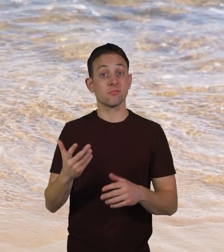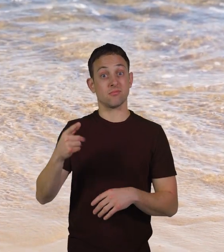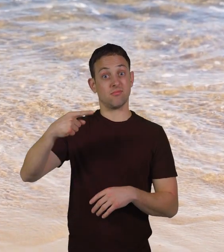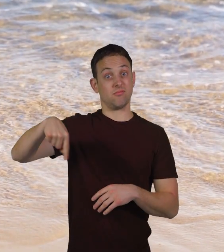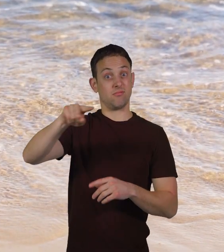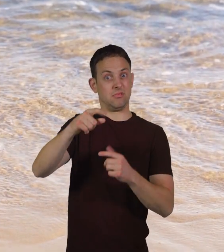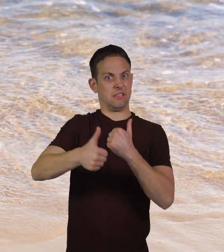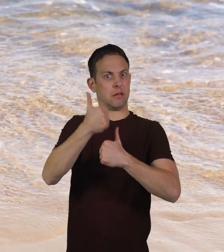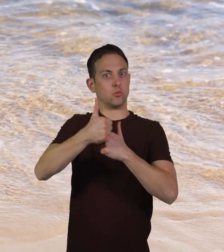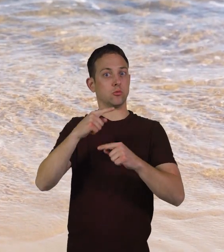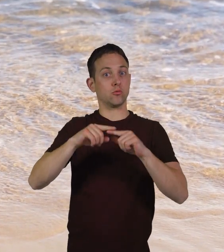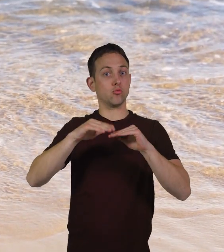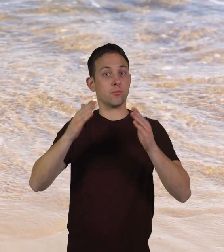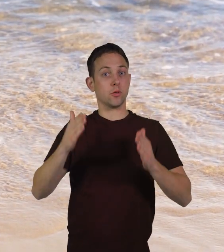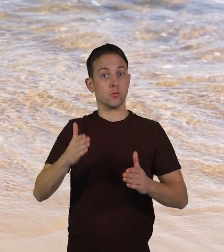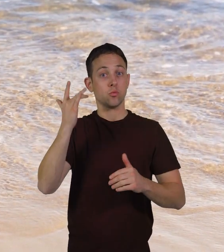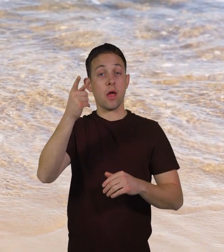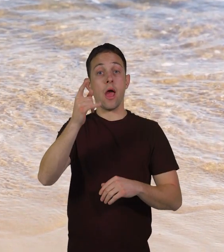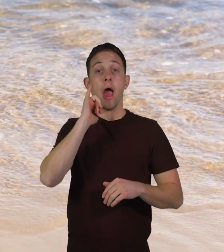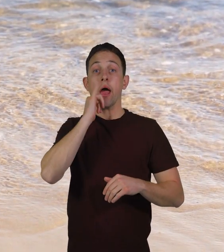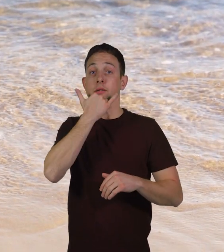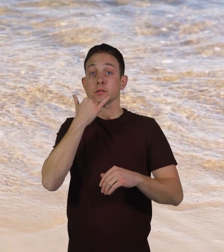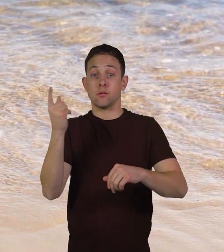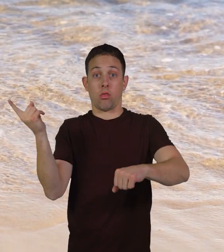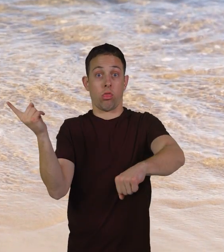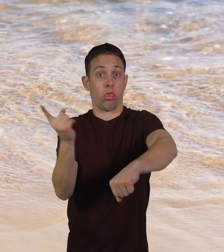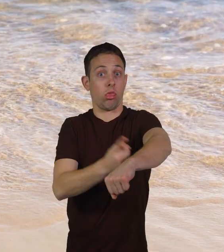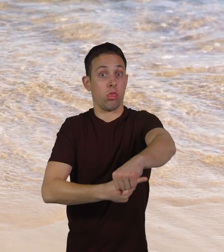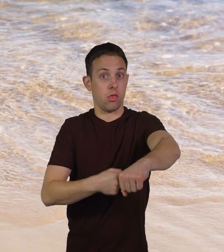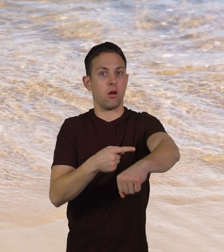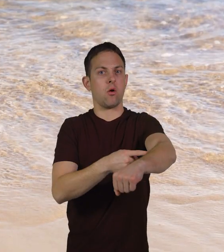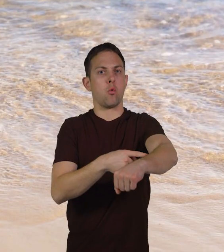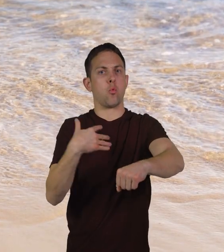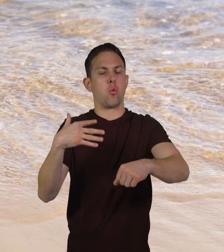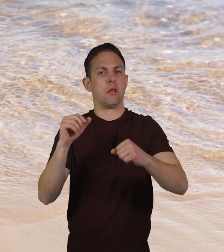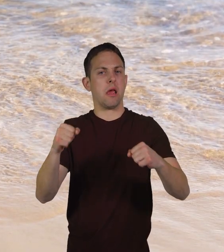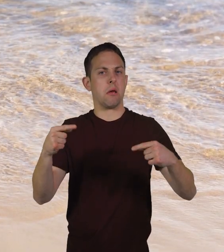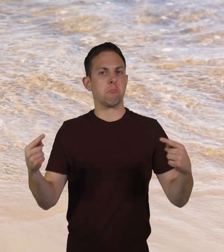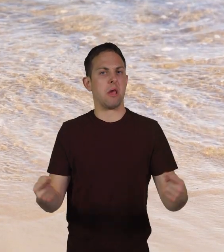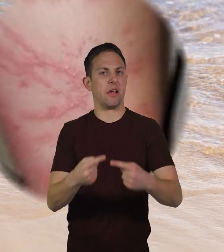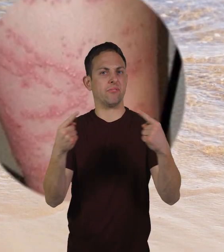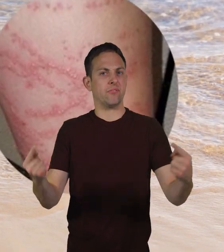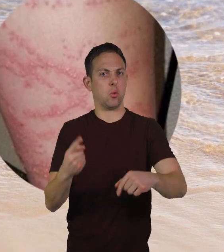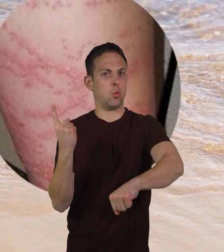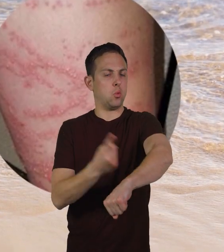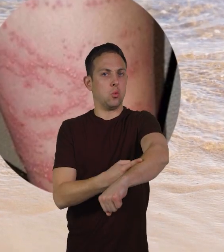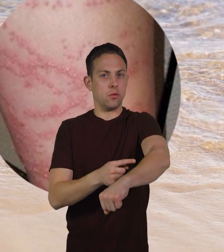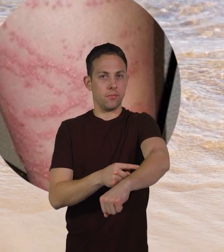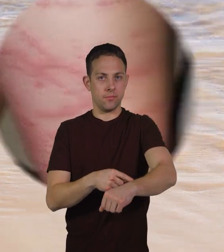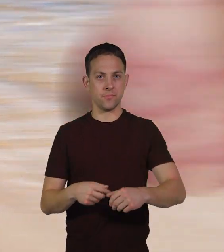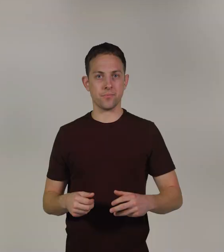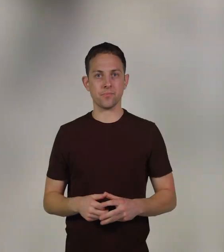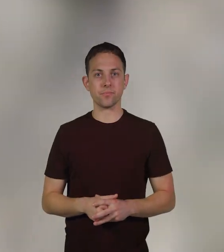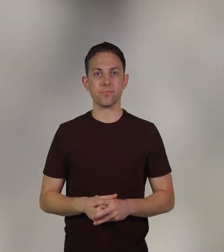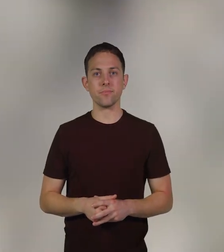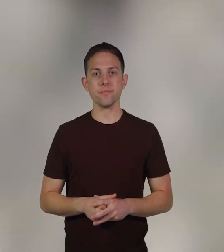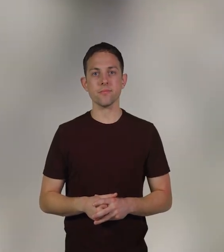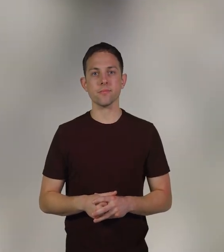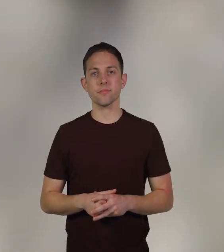dangerous to swimmers because if they accidentally brush against them, it can result in a painful sting. Choose the word